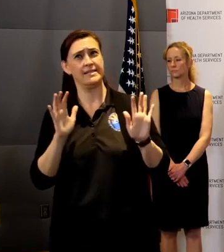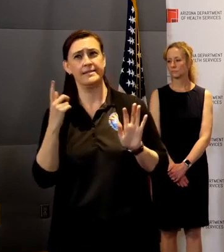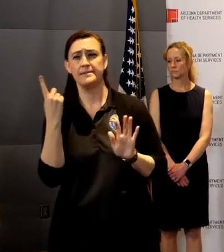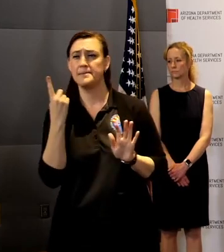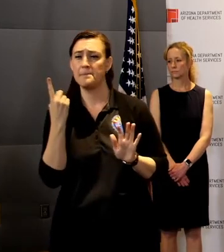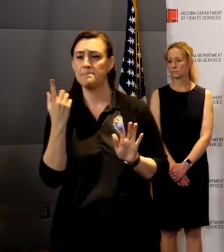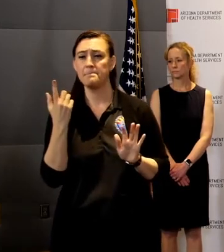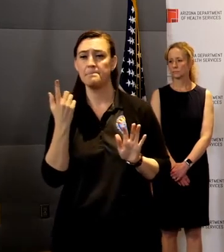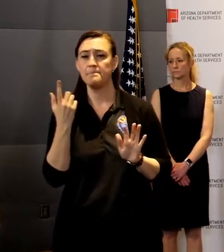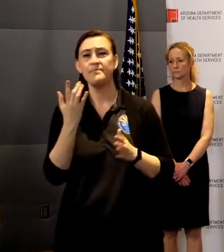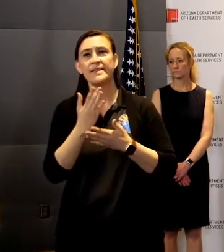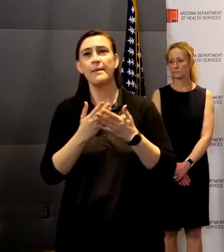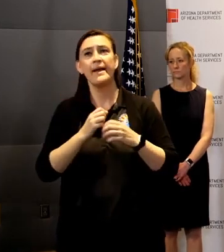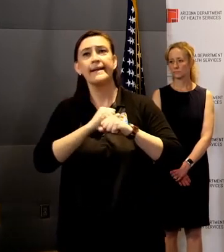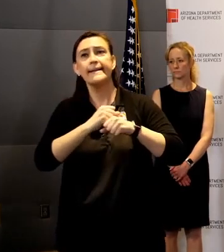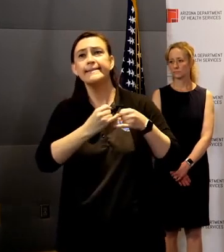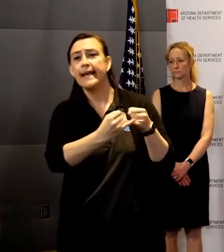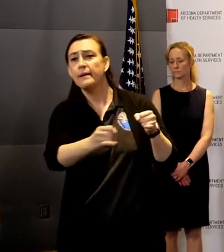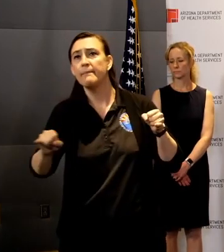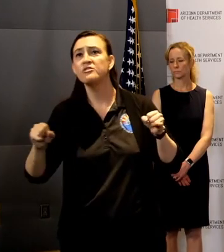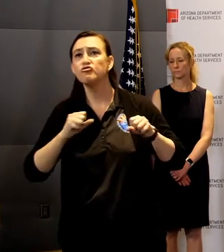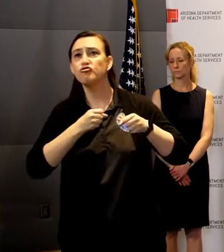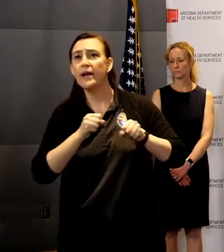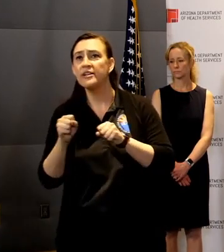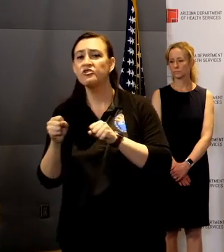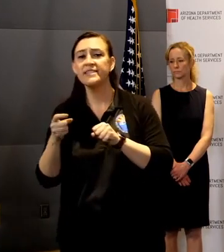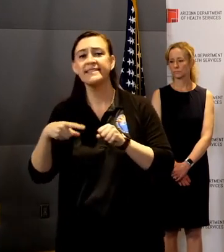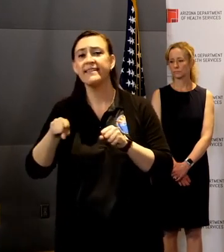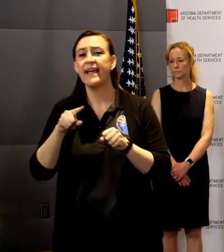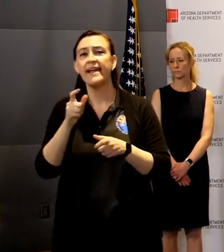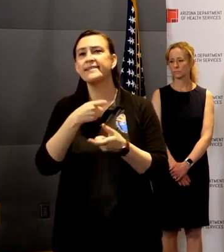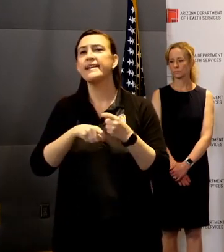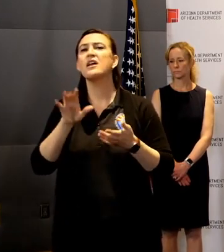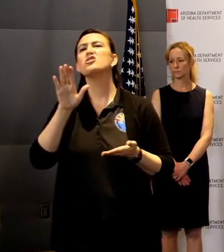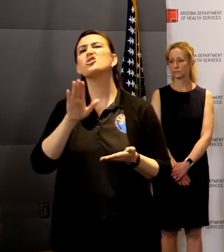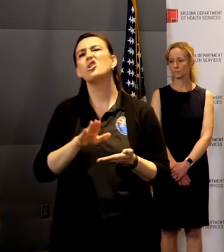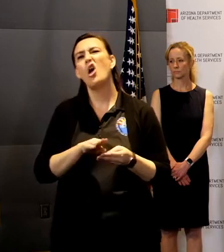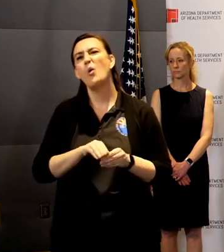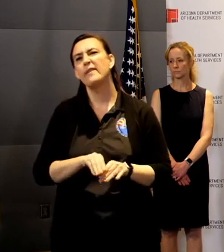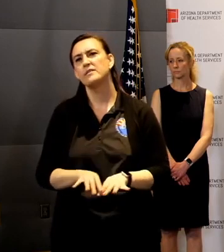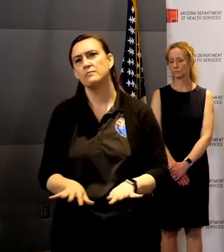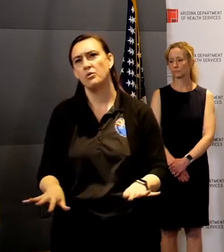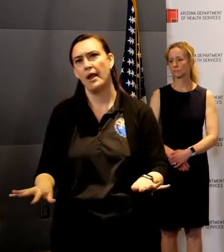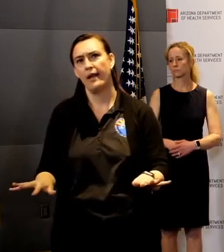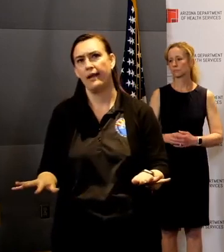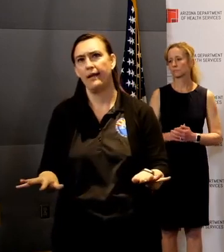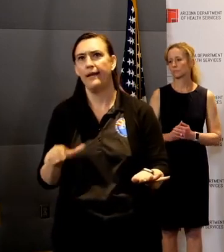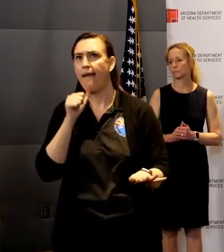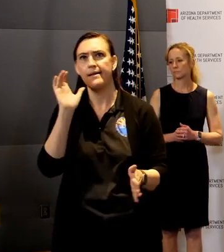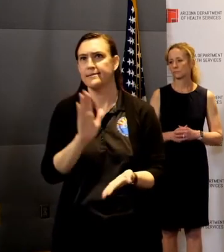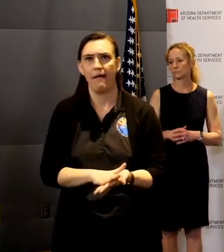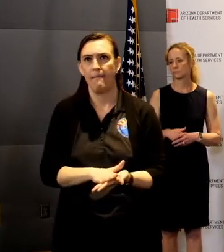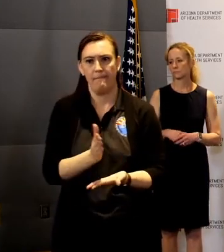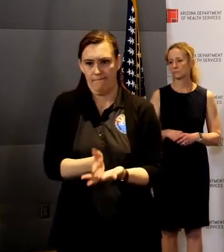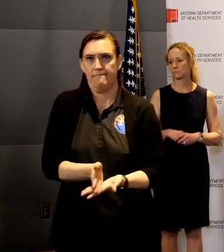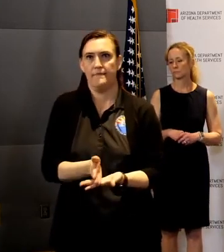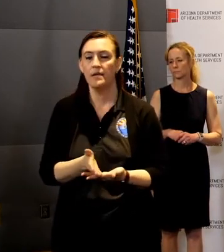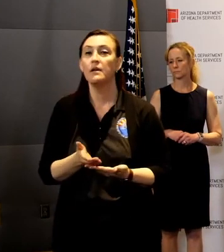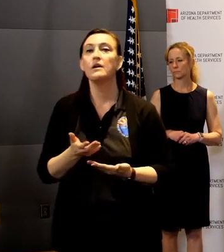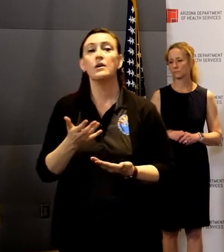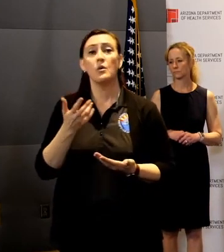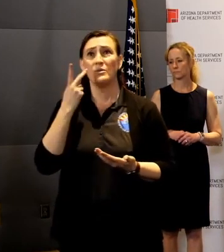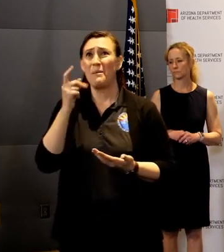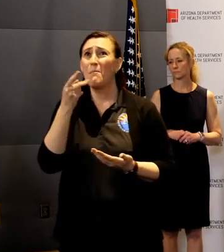containment strategies in favor of slowing the spread. Businesses are still open. Parks are seeing record